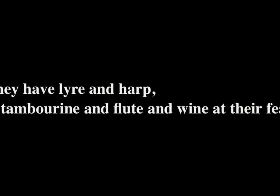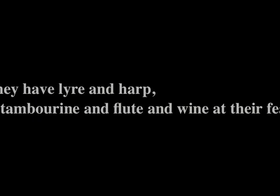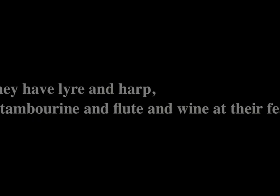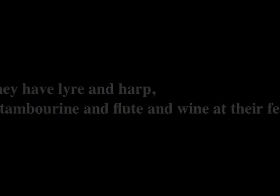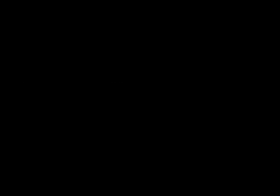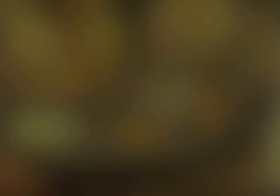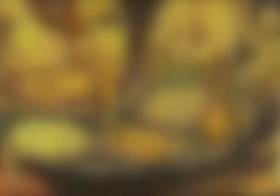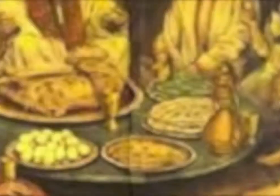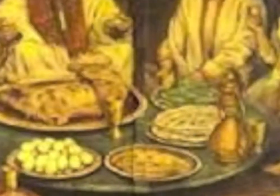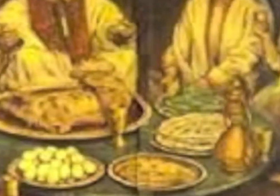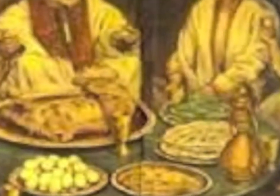and wine at their feasts.